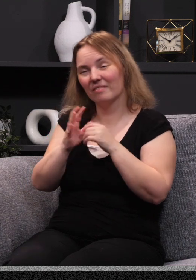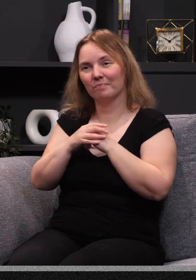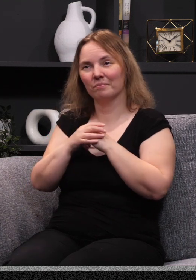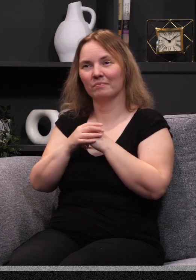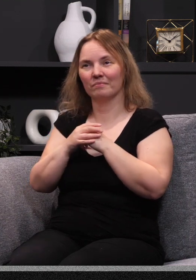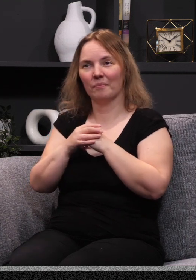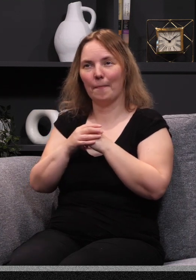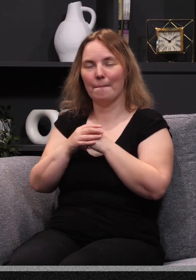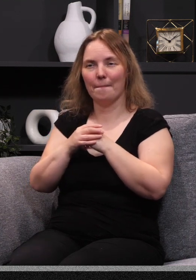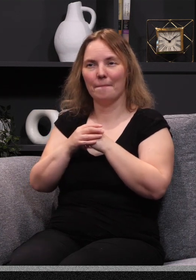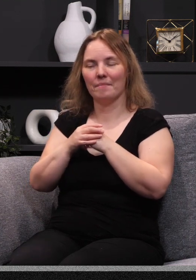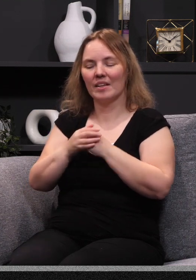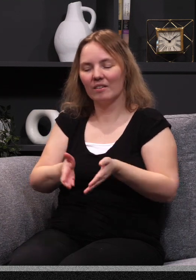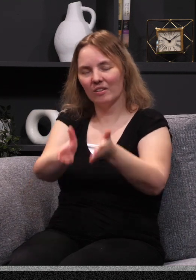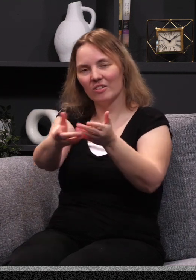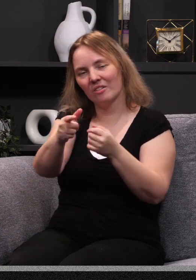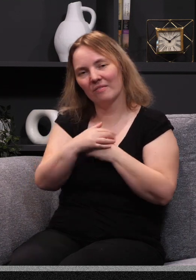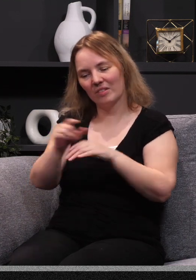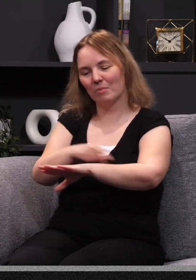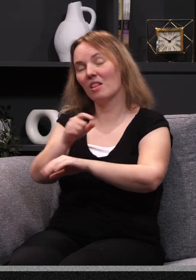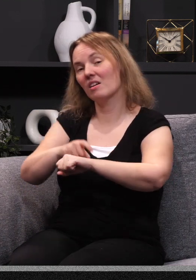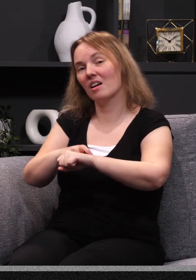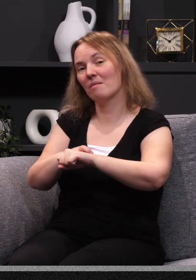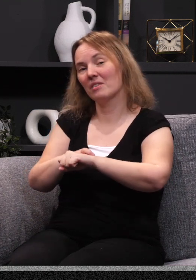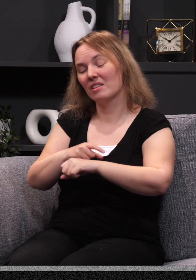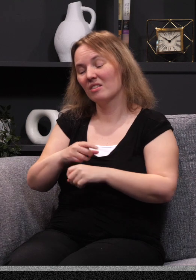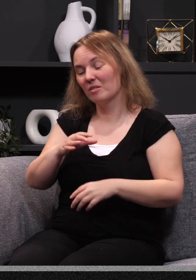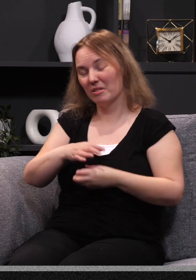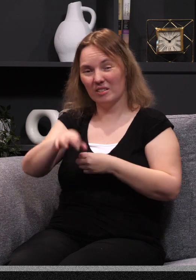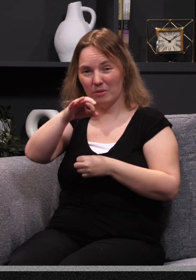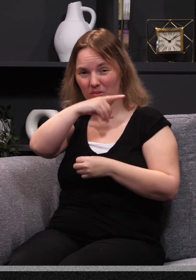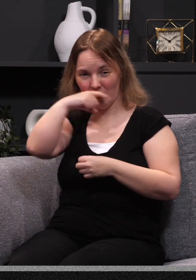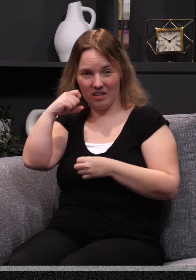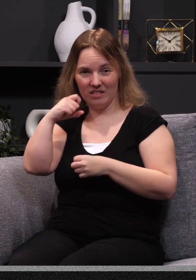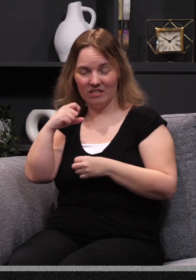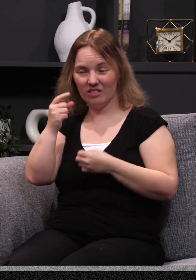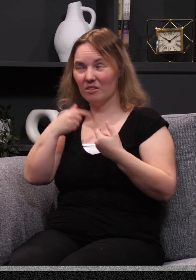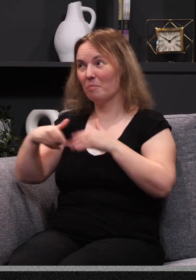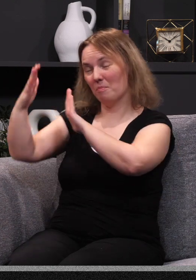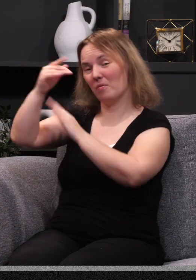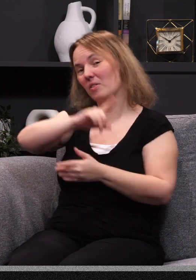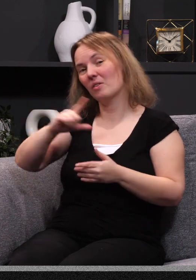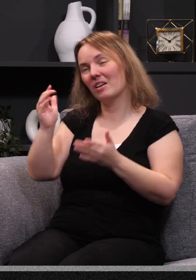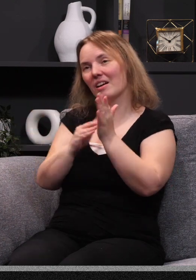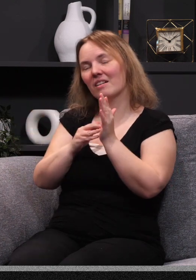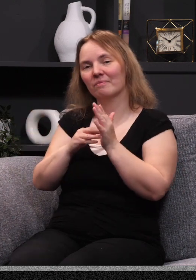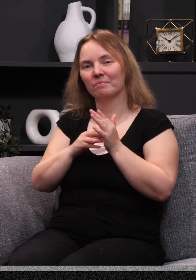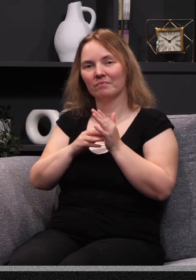Grandchild, spouse, girlfriend, whatever it may be. And I want to encourage you, if it's been a long time, if there's been spiritual dryness, would you just come before the Lord